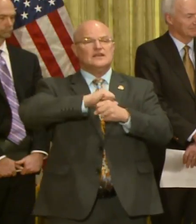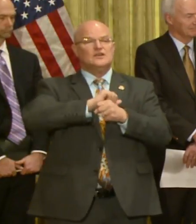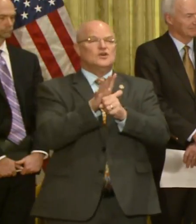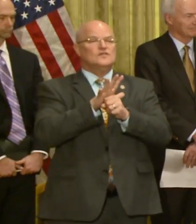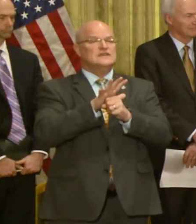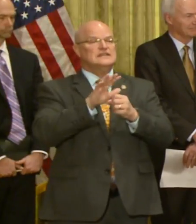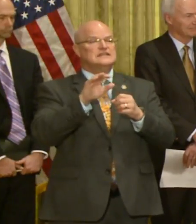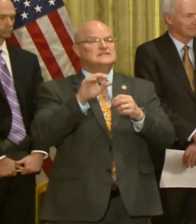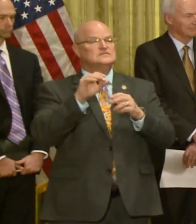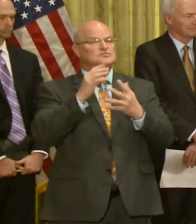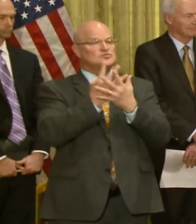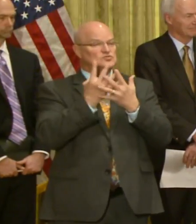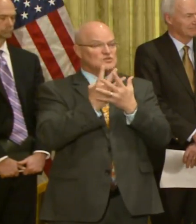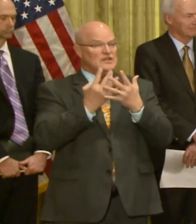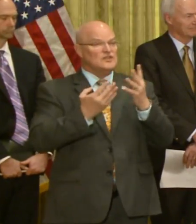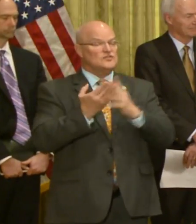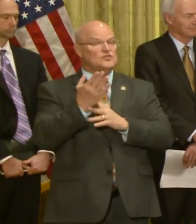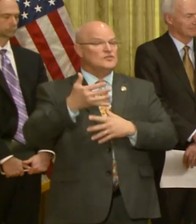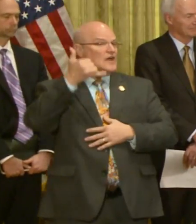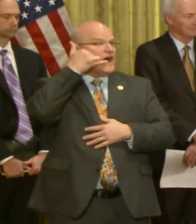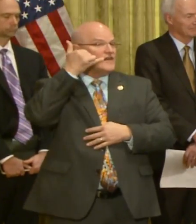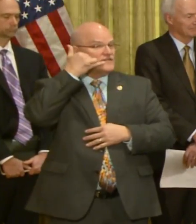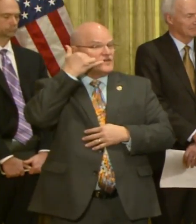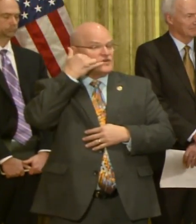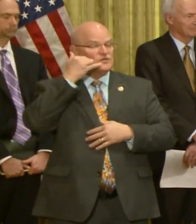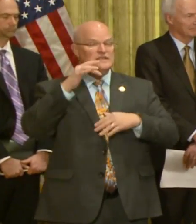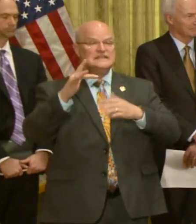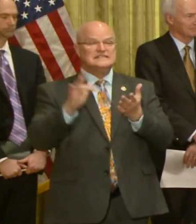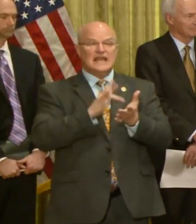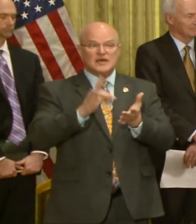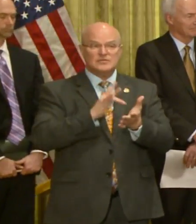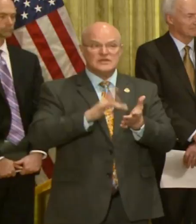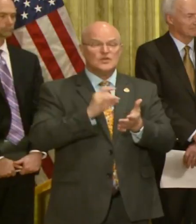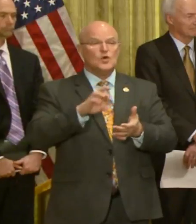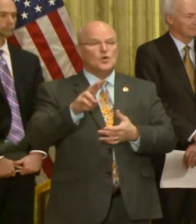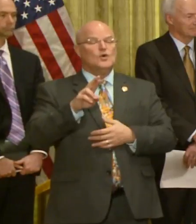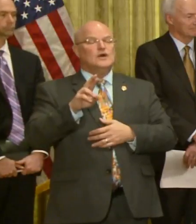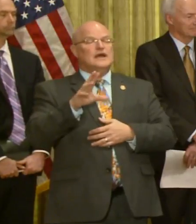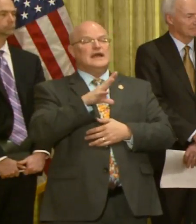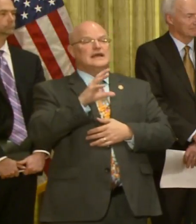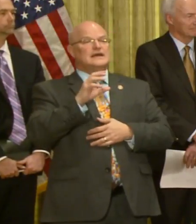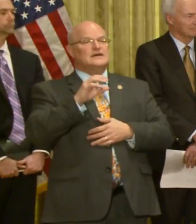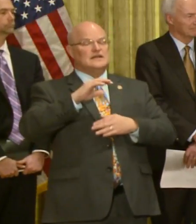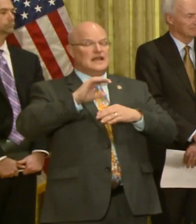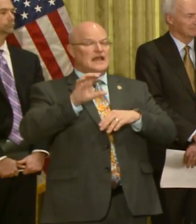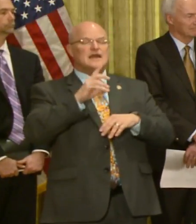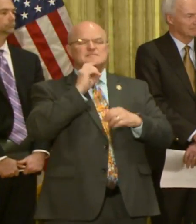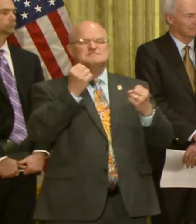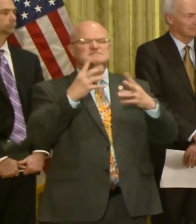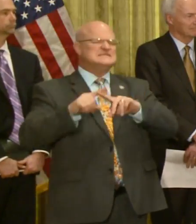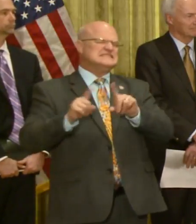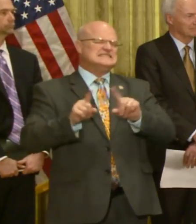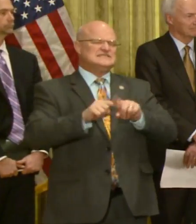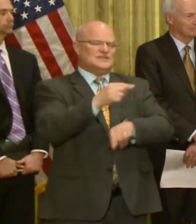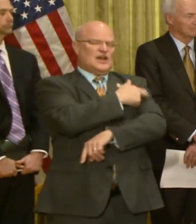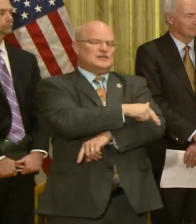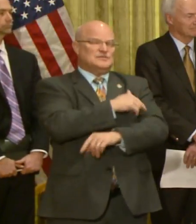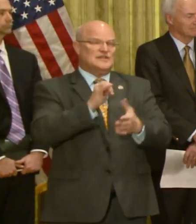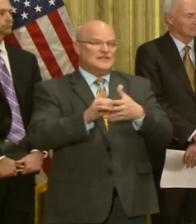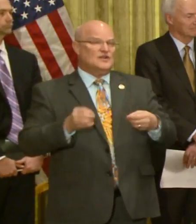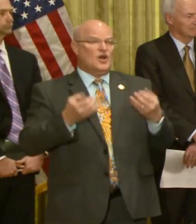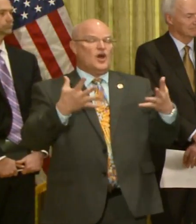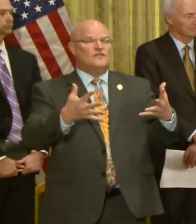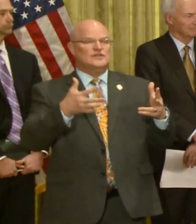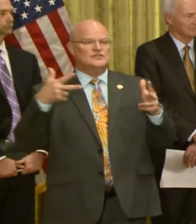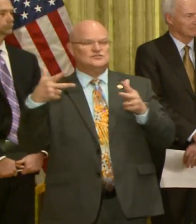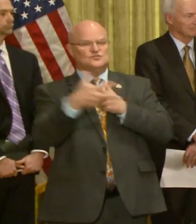screening through their iPhone, tablet, or cell phone. And currently there are a number of hospitals that are offering